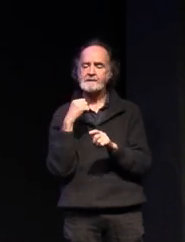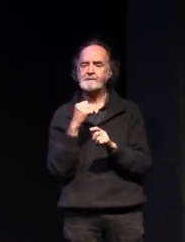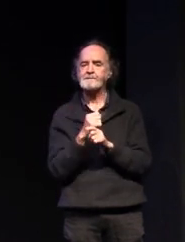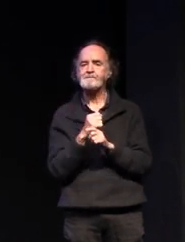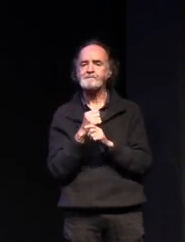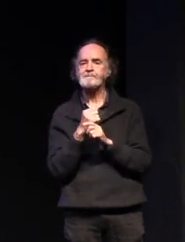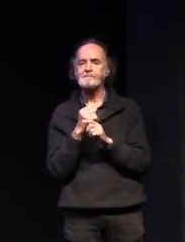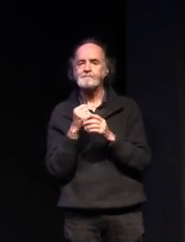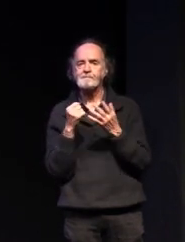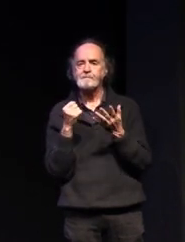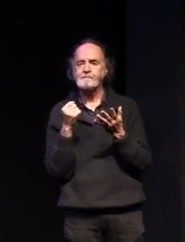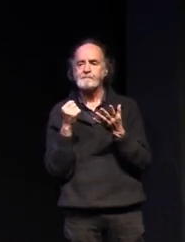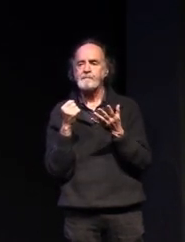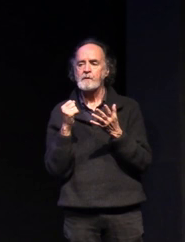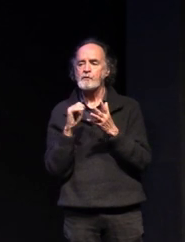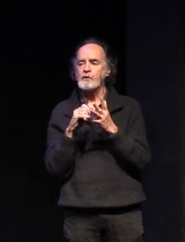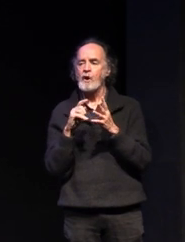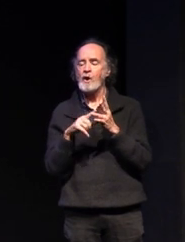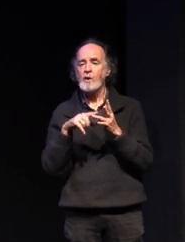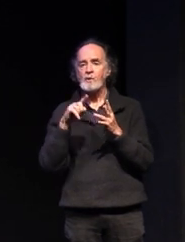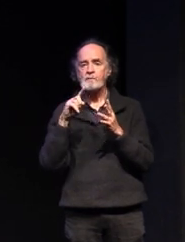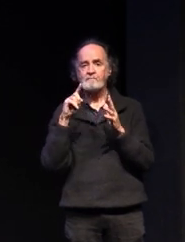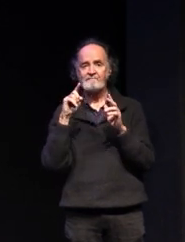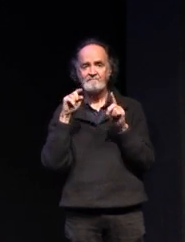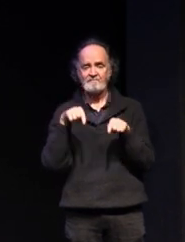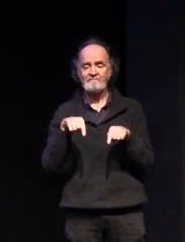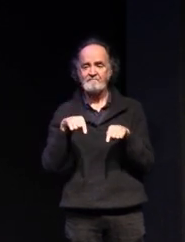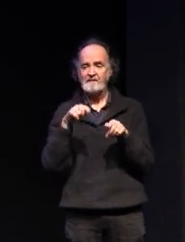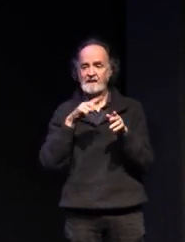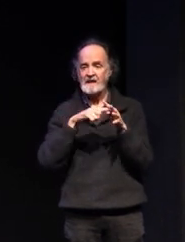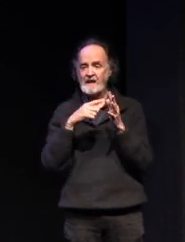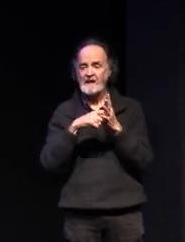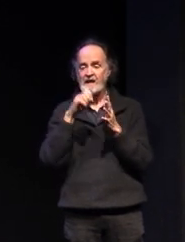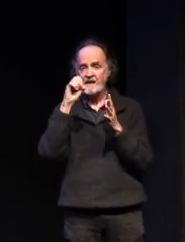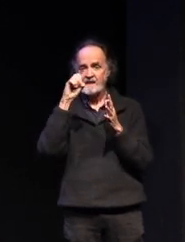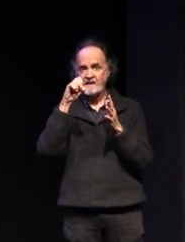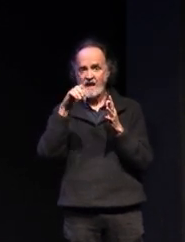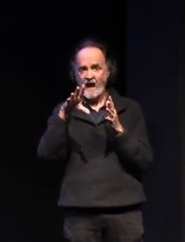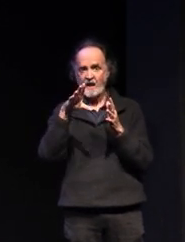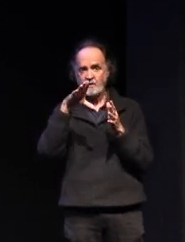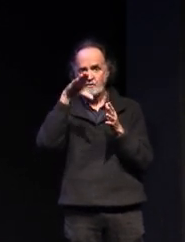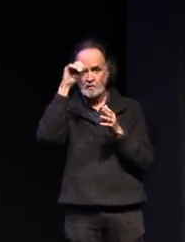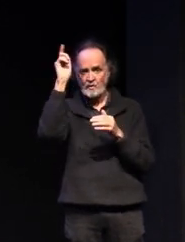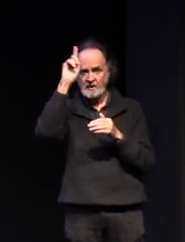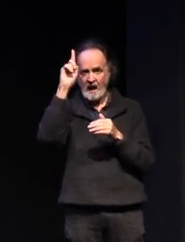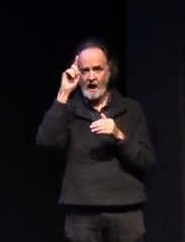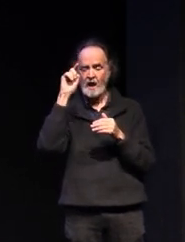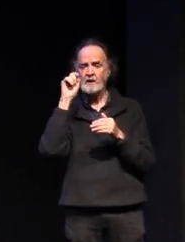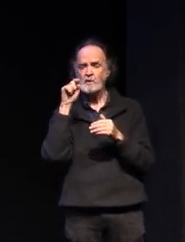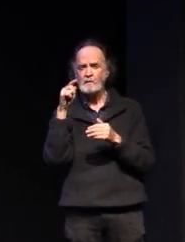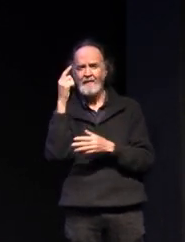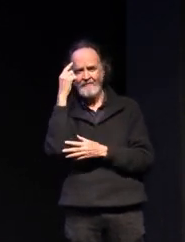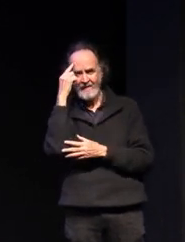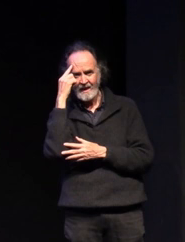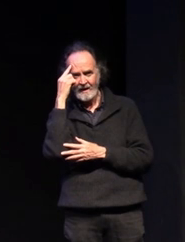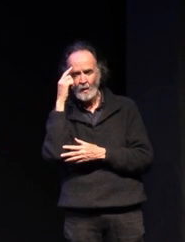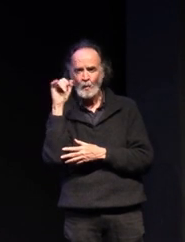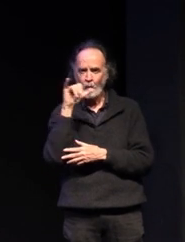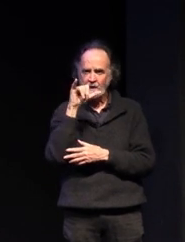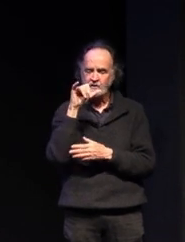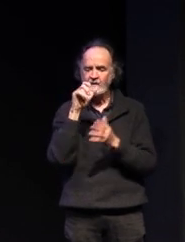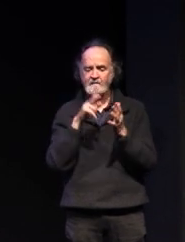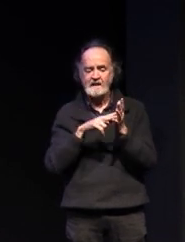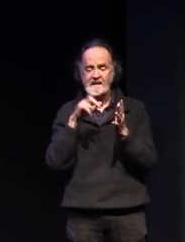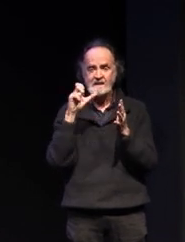at the moment so a current year 10 student we are wanting you to consider whether you begin a year 11 vce program with us